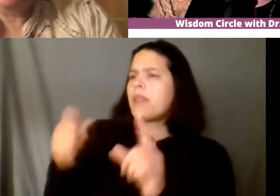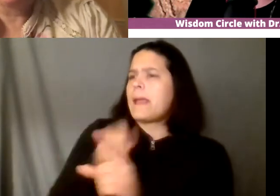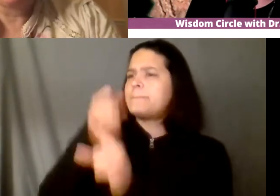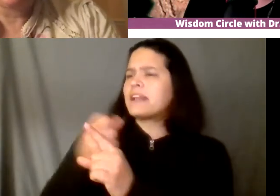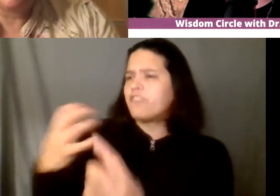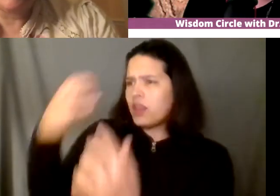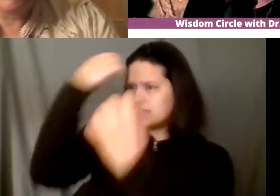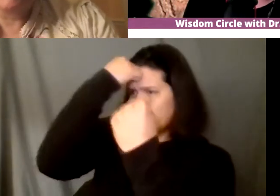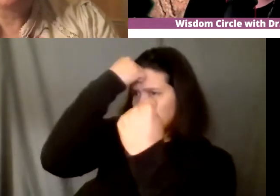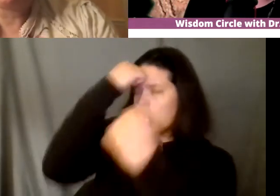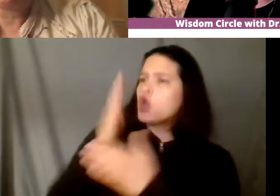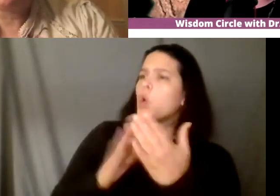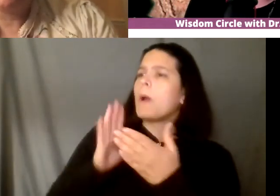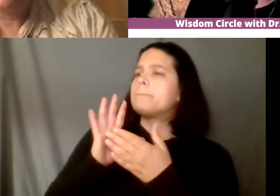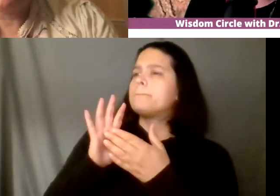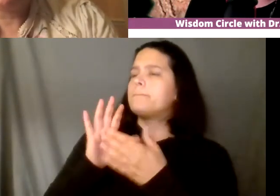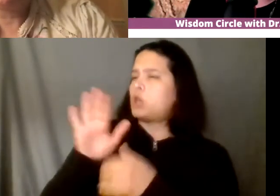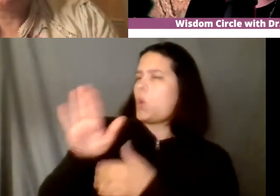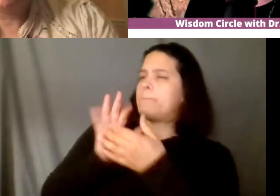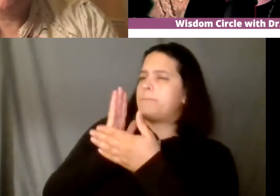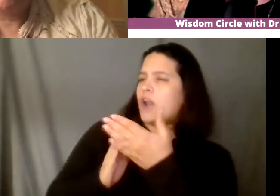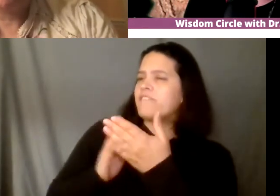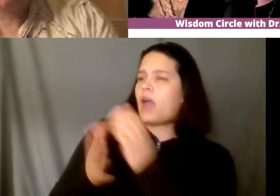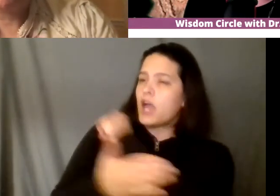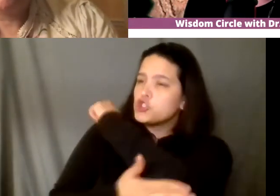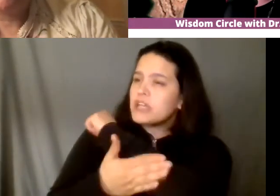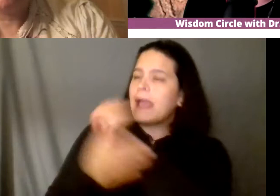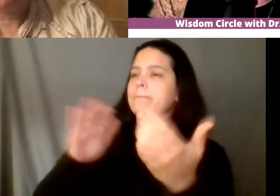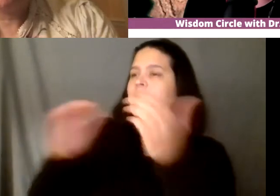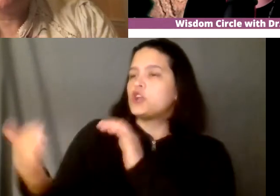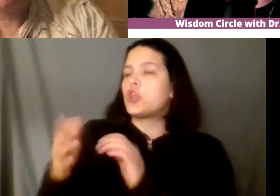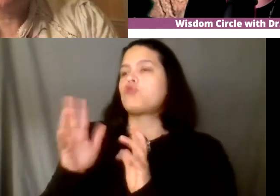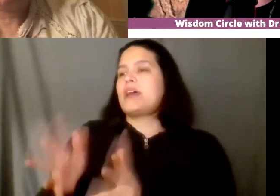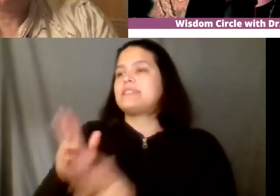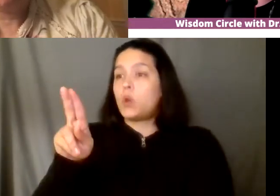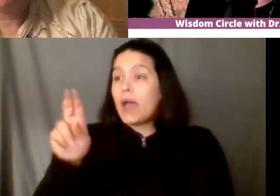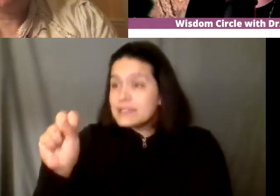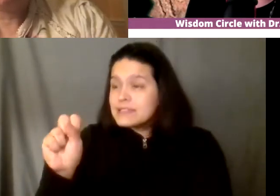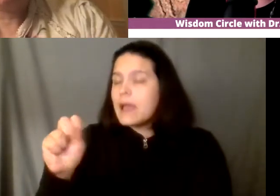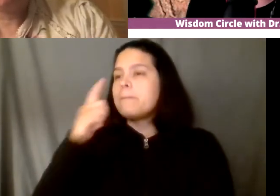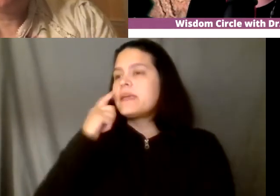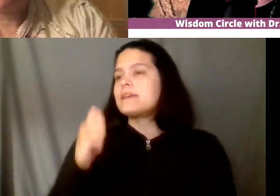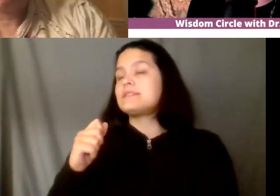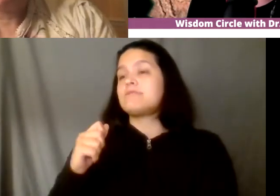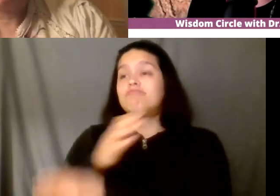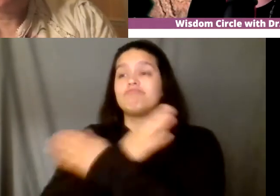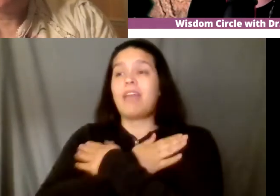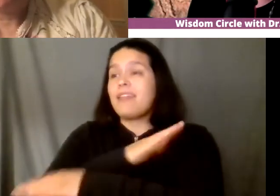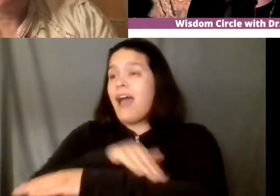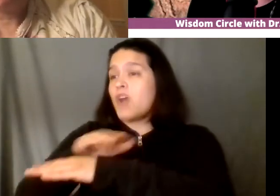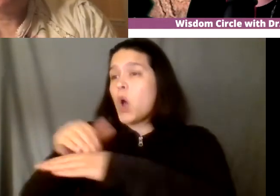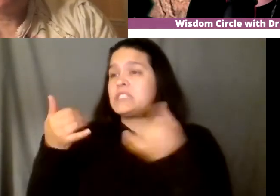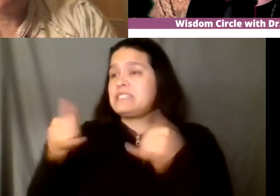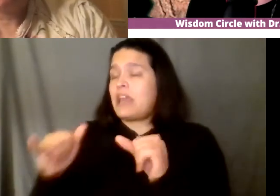country as compared to the rest of the u.s because i know the navajos still speak the language they still have the ceremonies and some people have